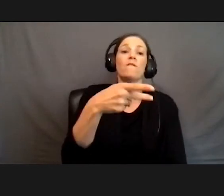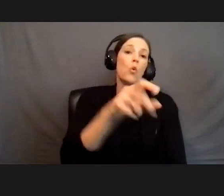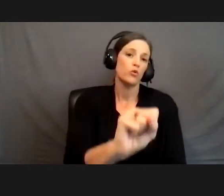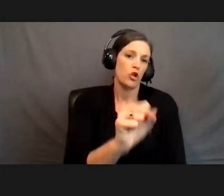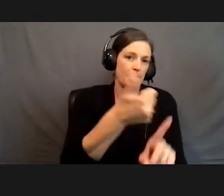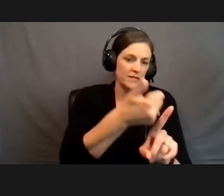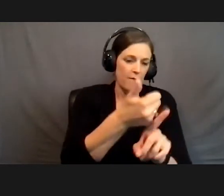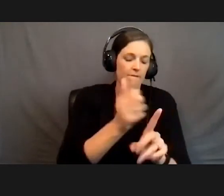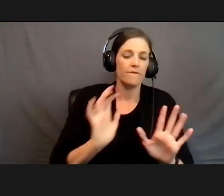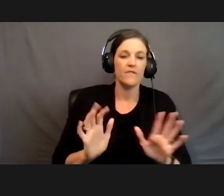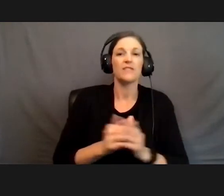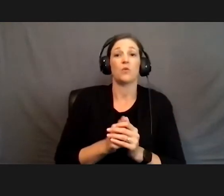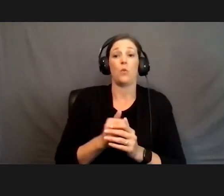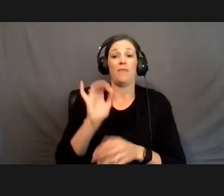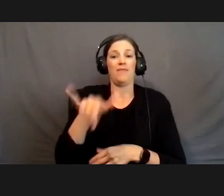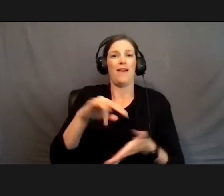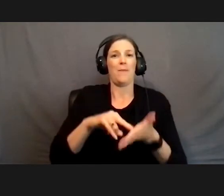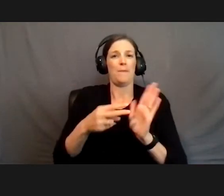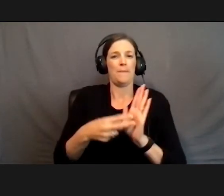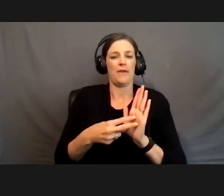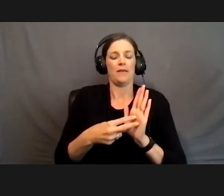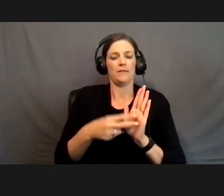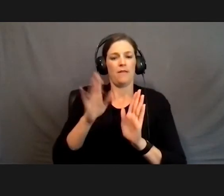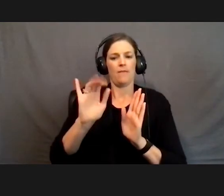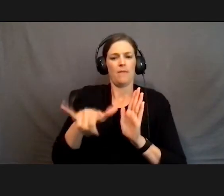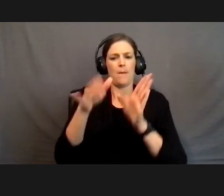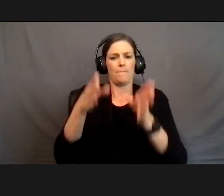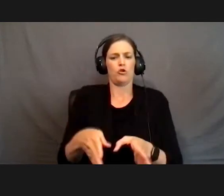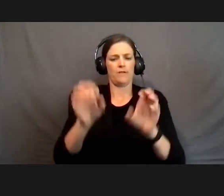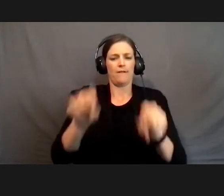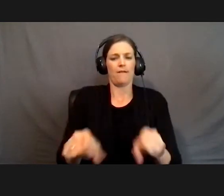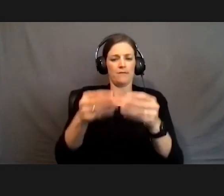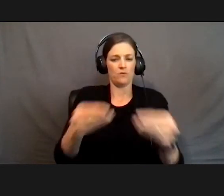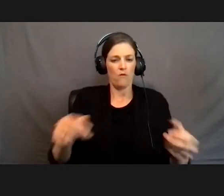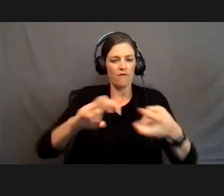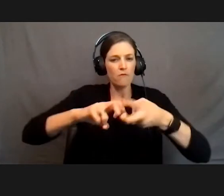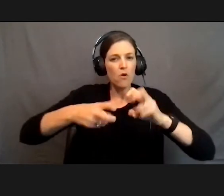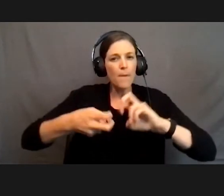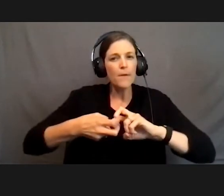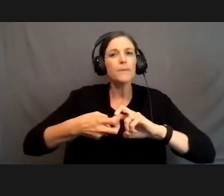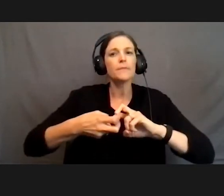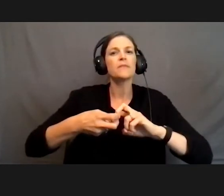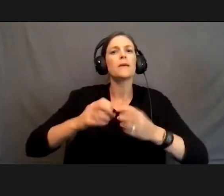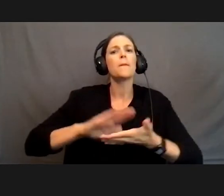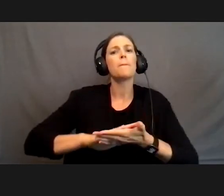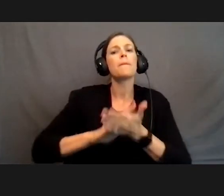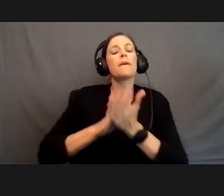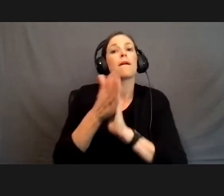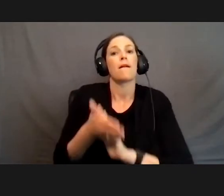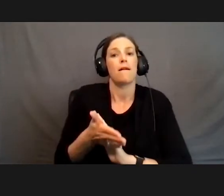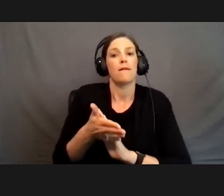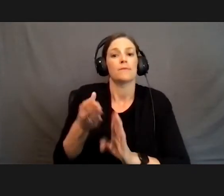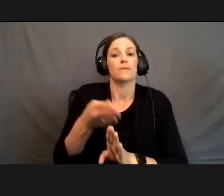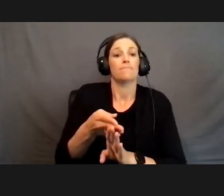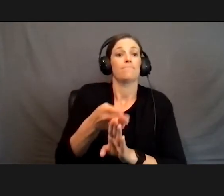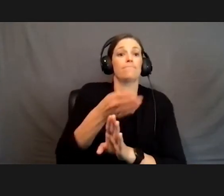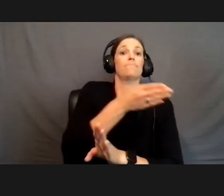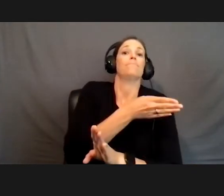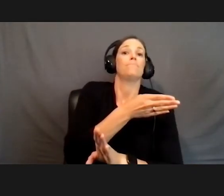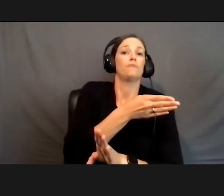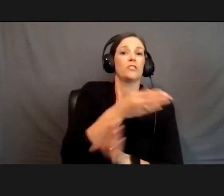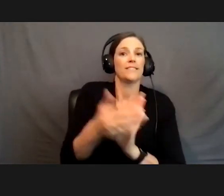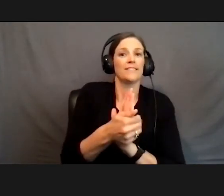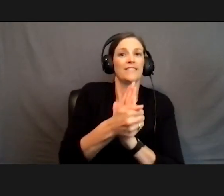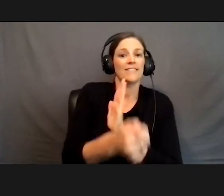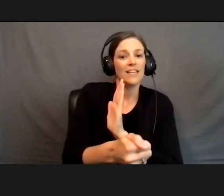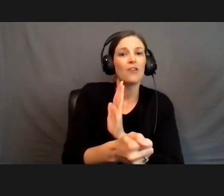So what this does is it allows one to solve these problems. It becomes a precursor on top of that to